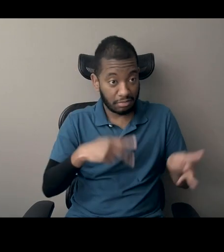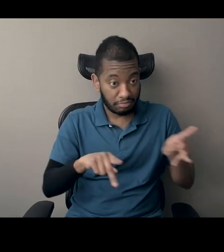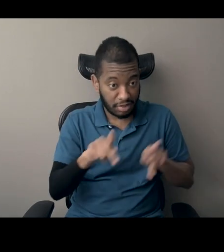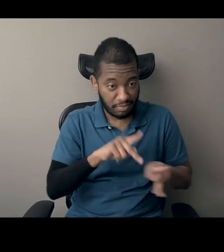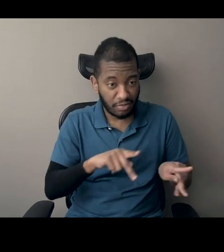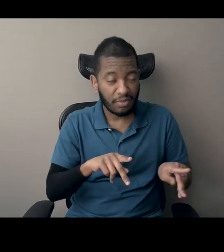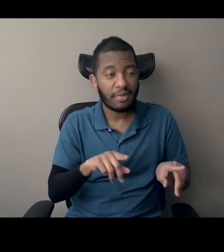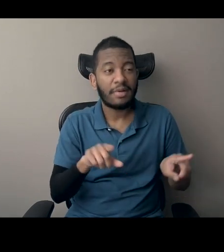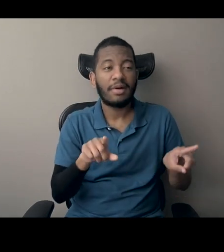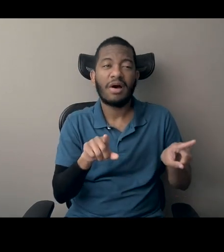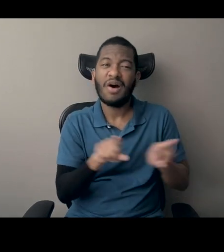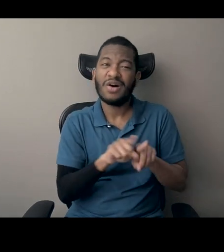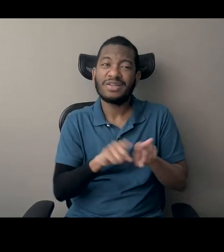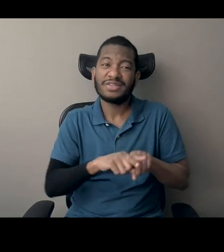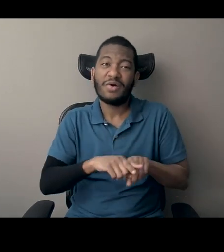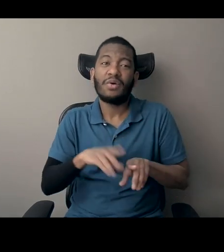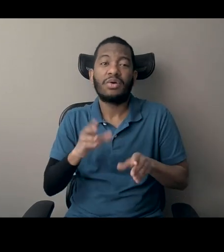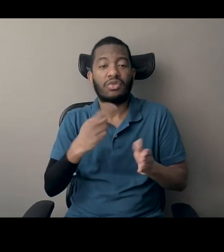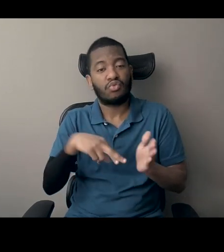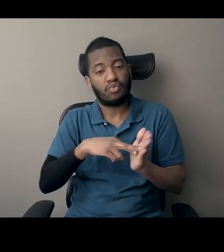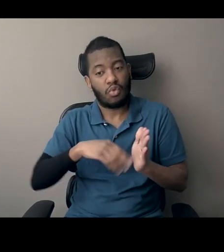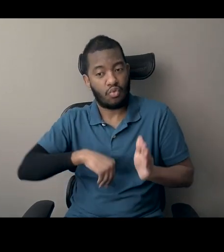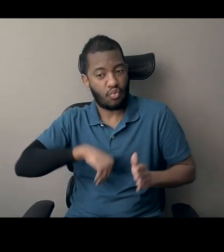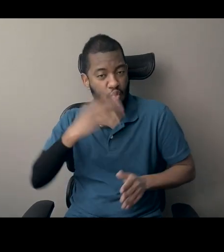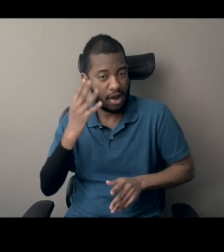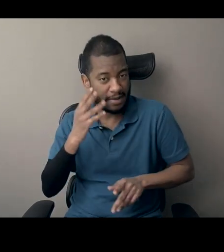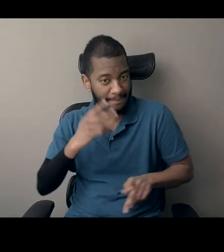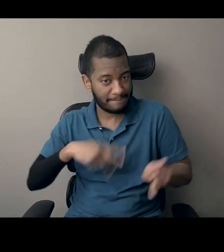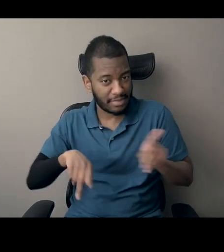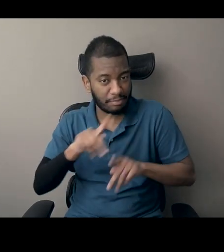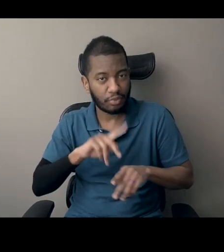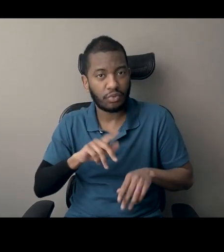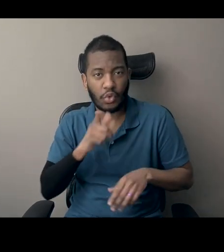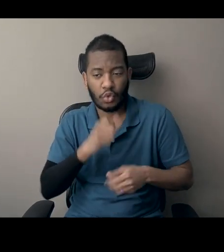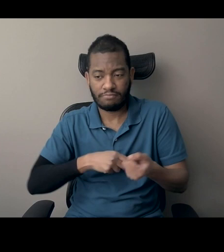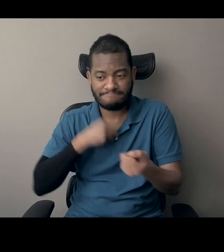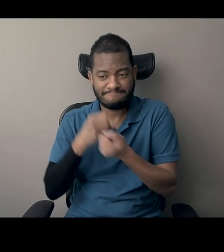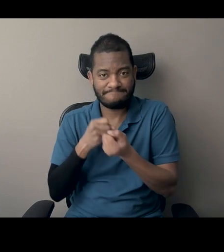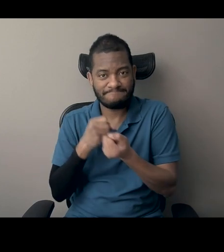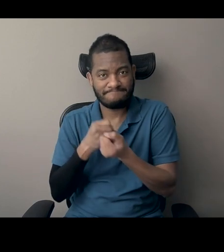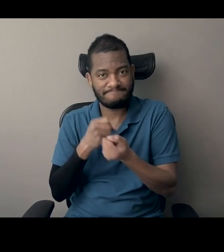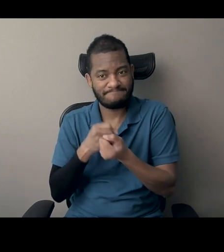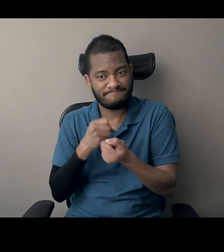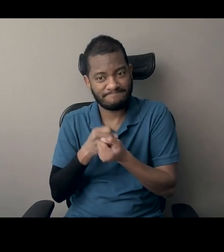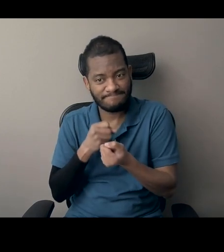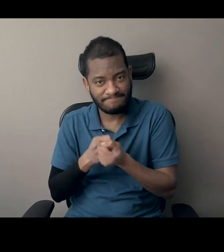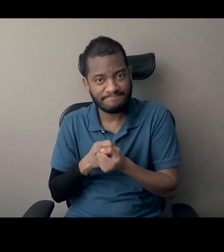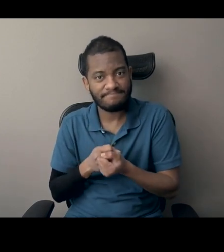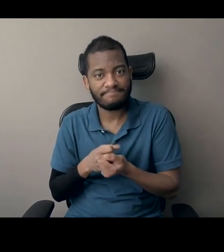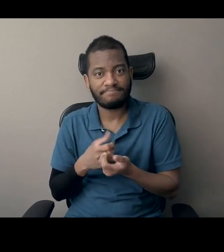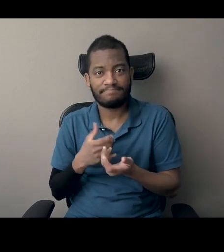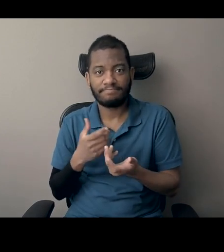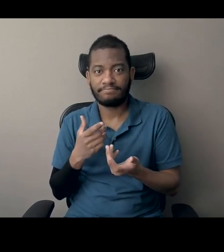people played in bringing, um, this era of, uh, increased racial